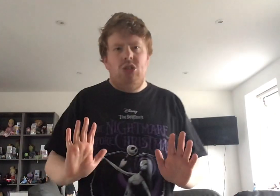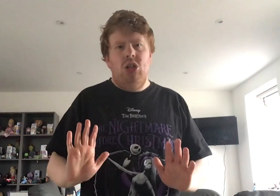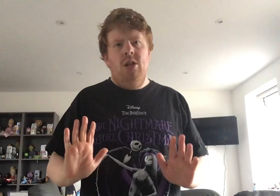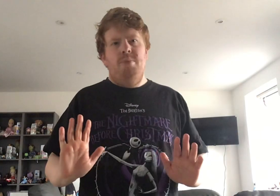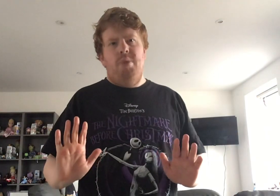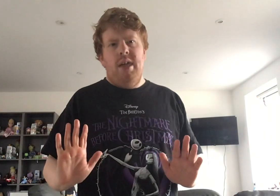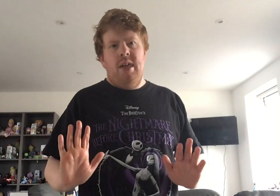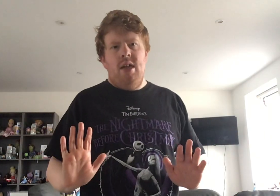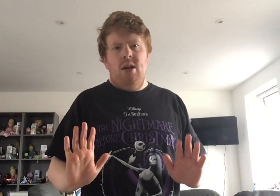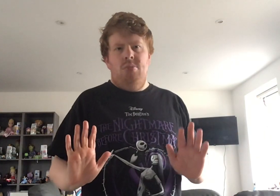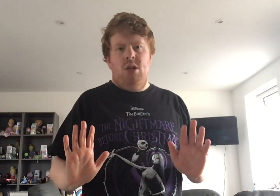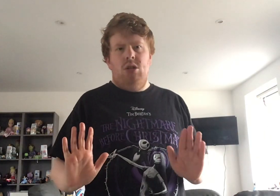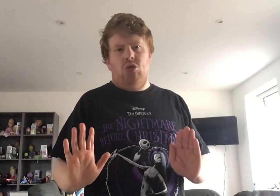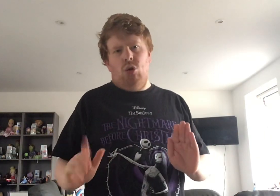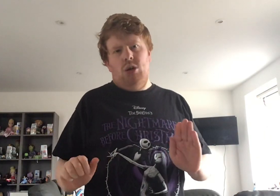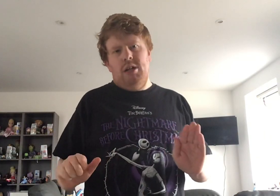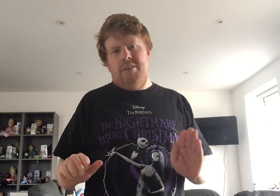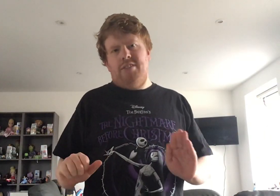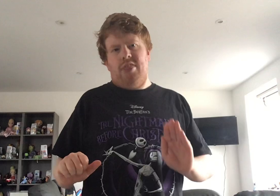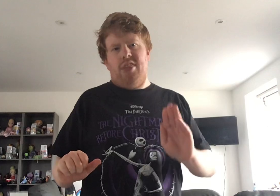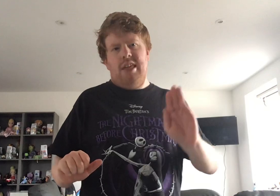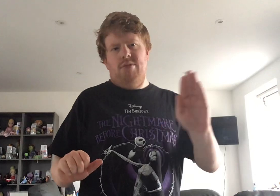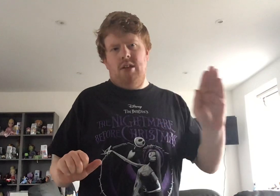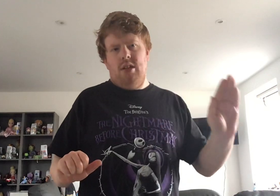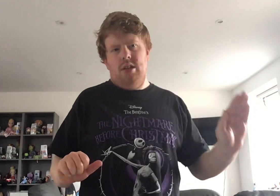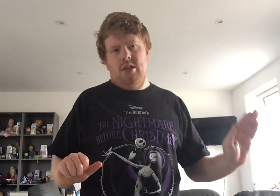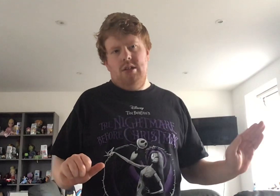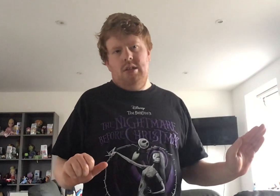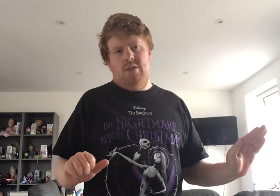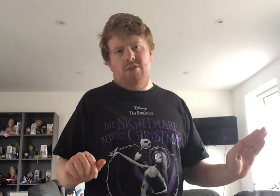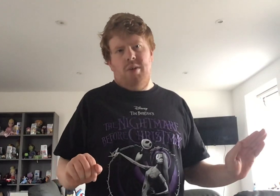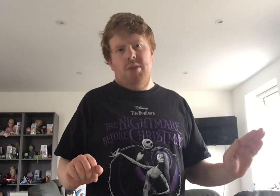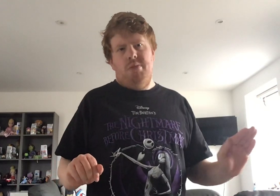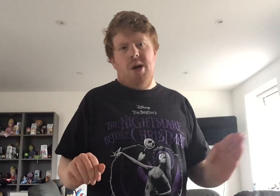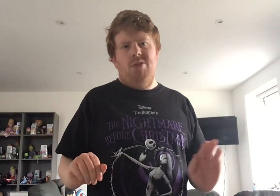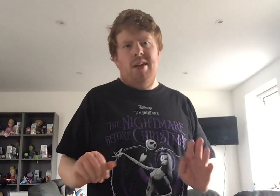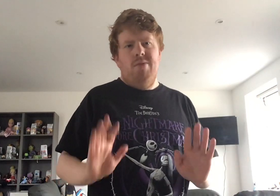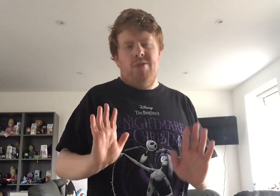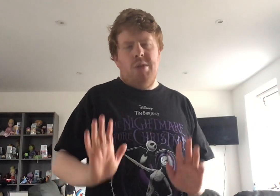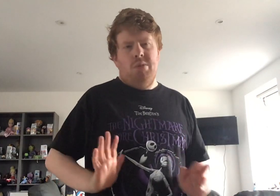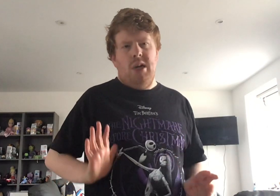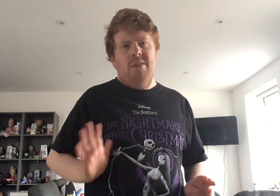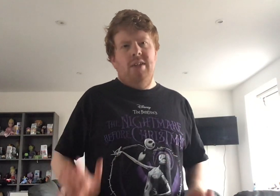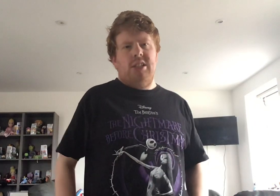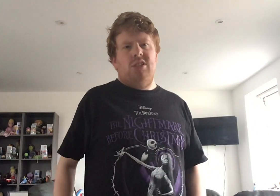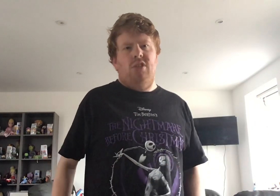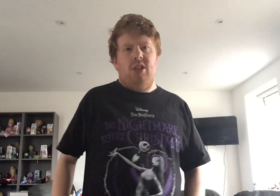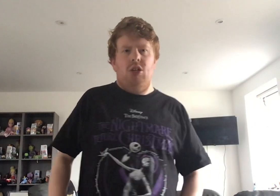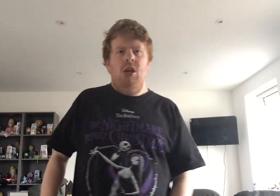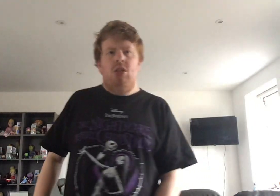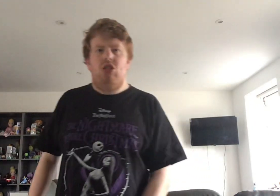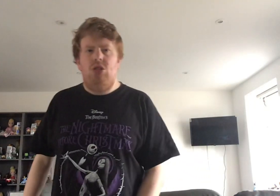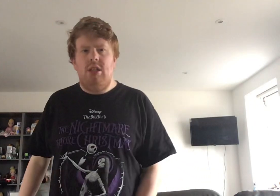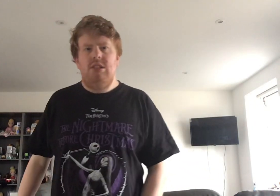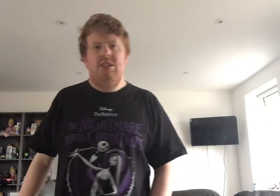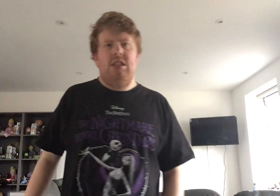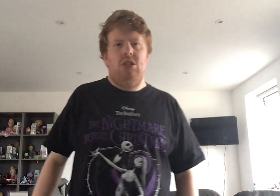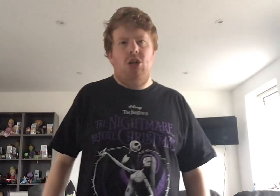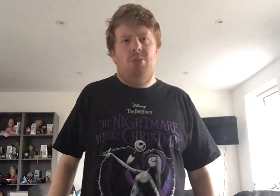gonna be going off the theory from my previous video, Doodly Dursing Problem